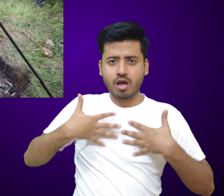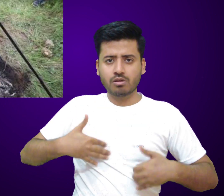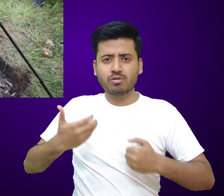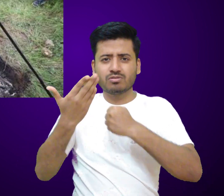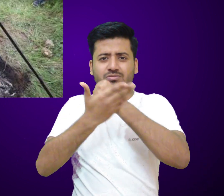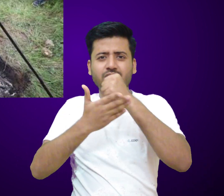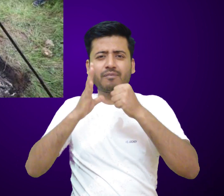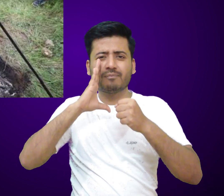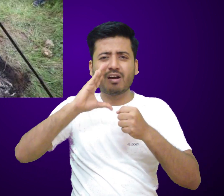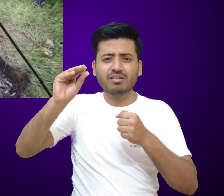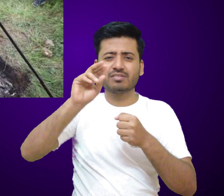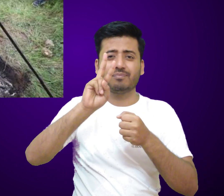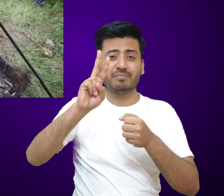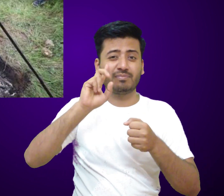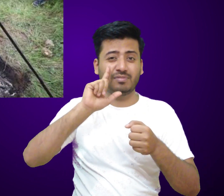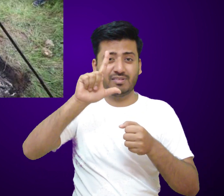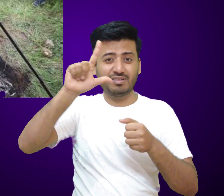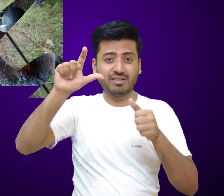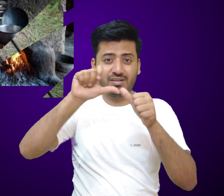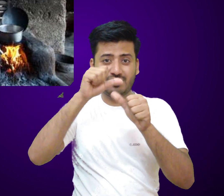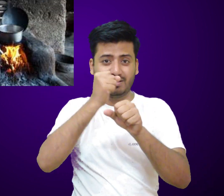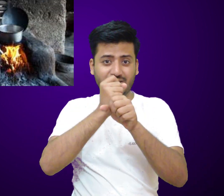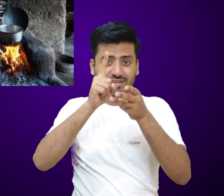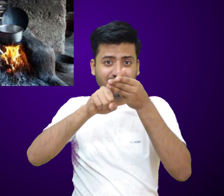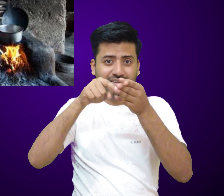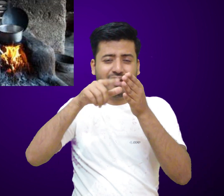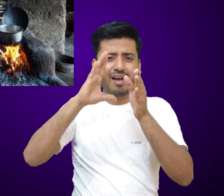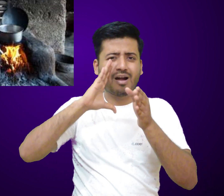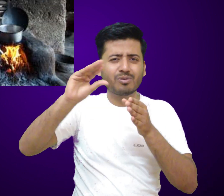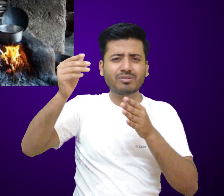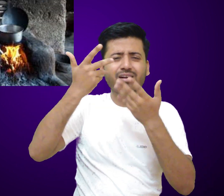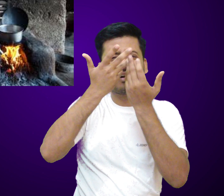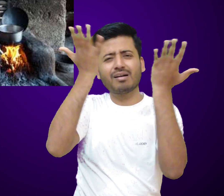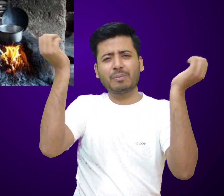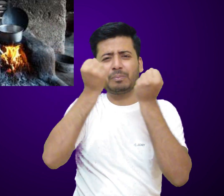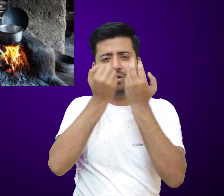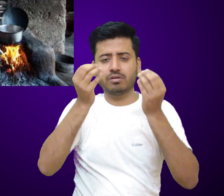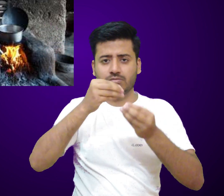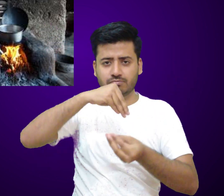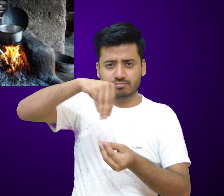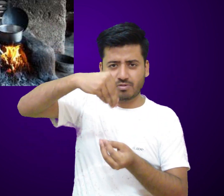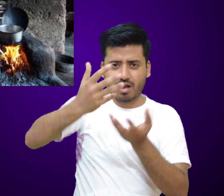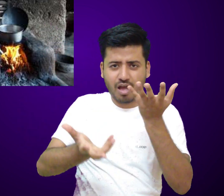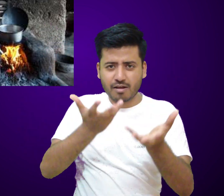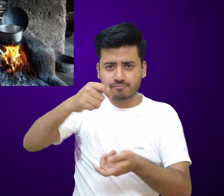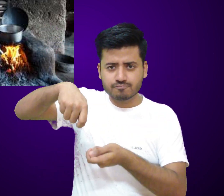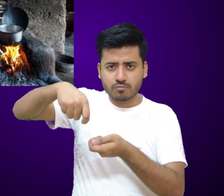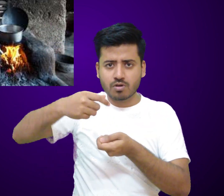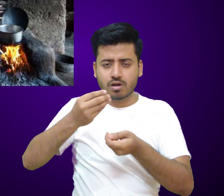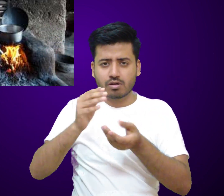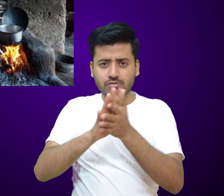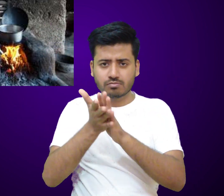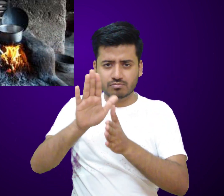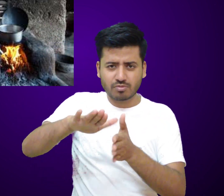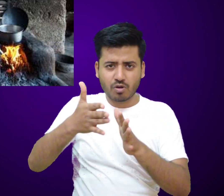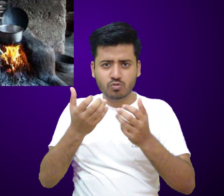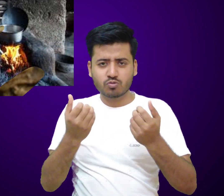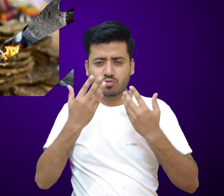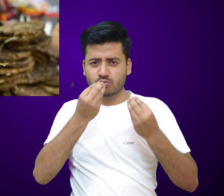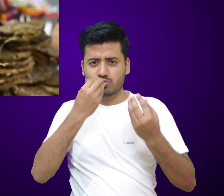issue and how to address it. Why an orange flame is problematic. Incomplete combustion. An orange flame means